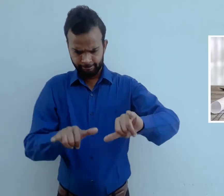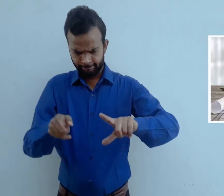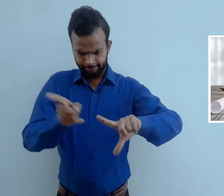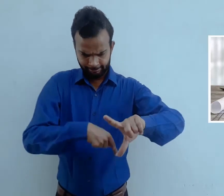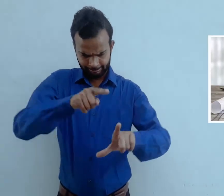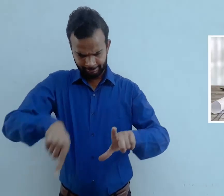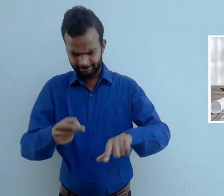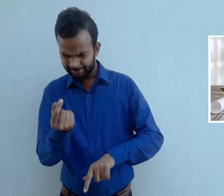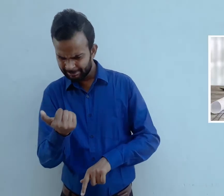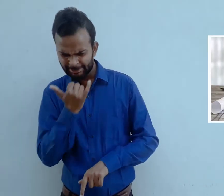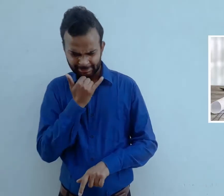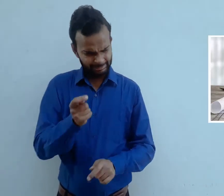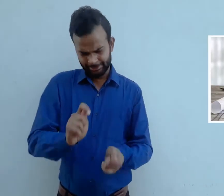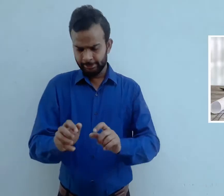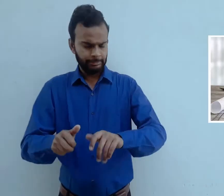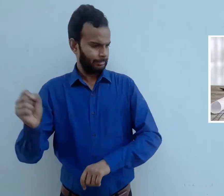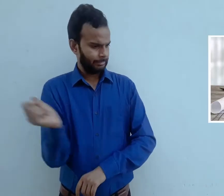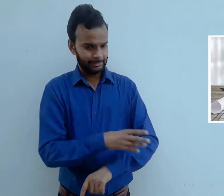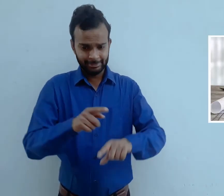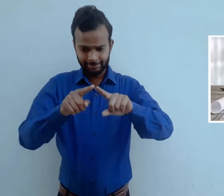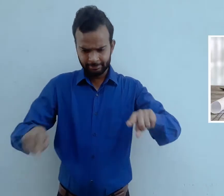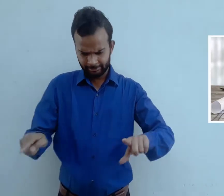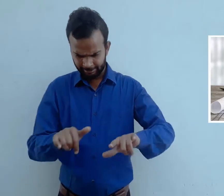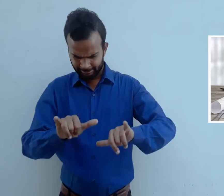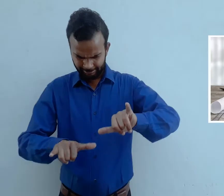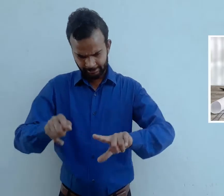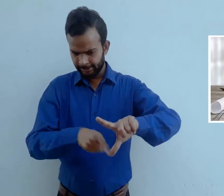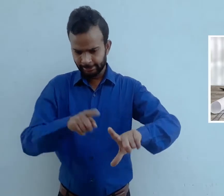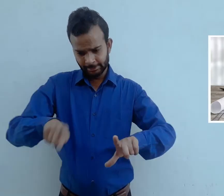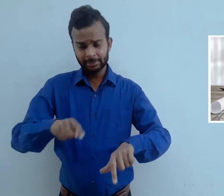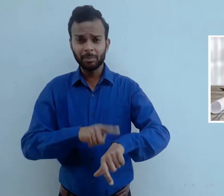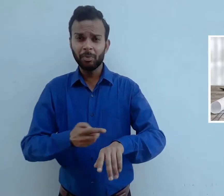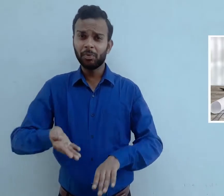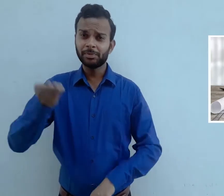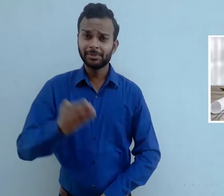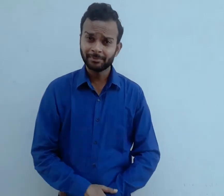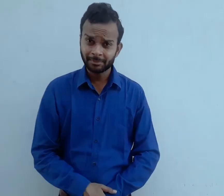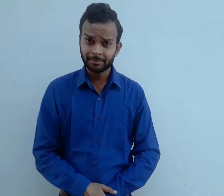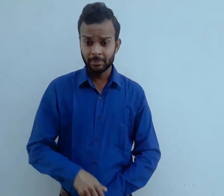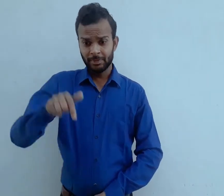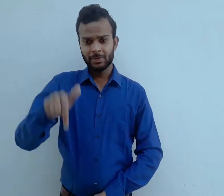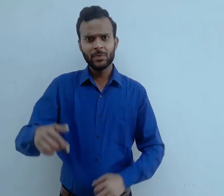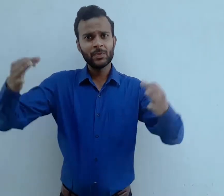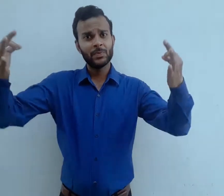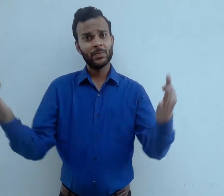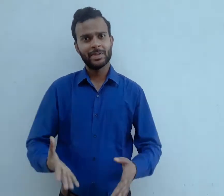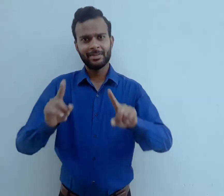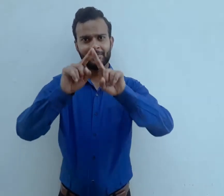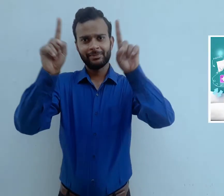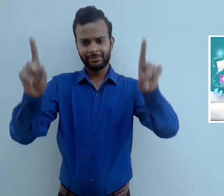Architects would take time in building their designs, drafting their designs for projects. Today we have